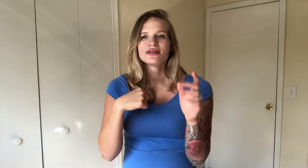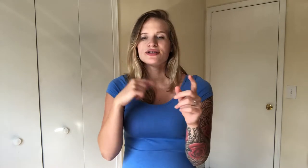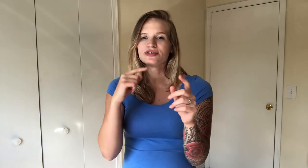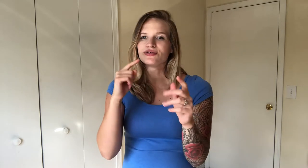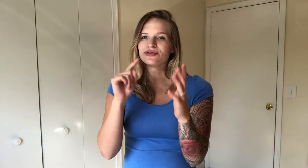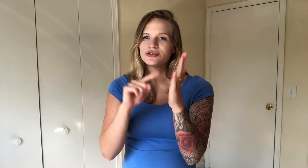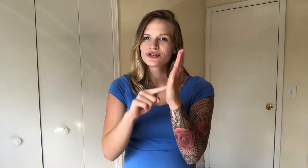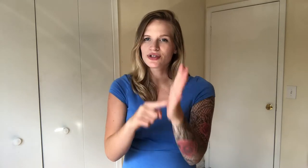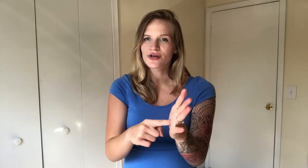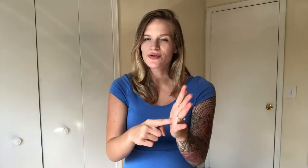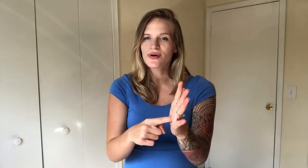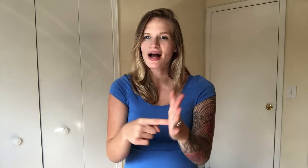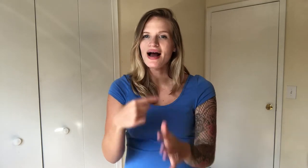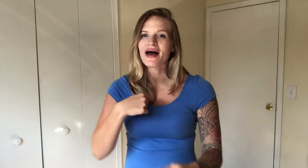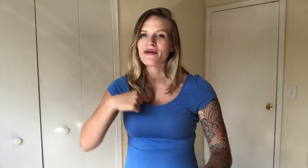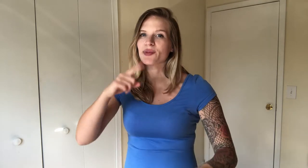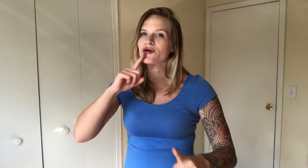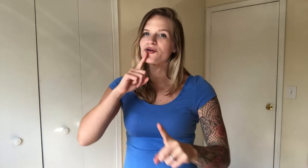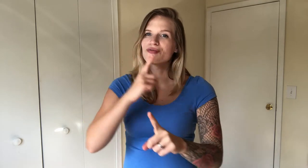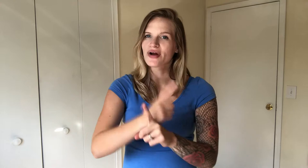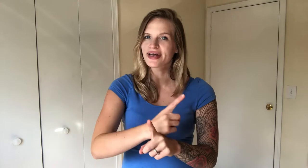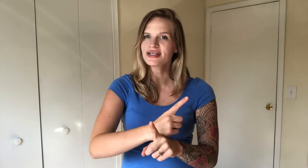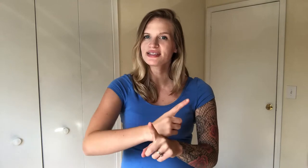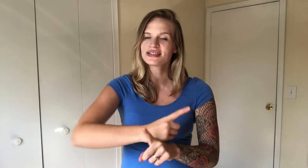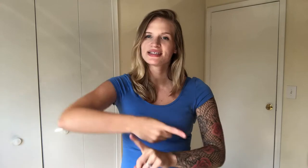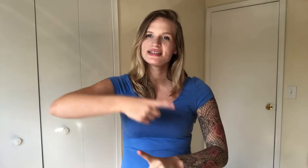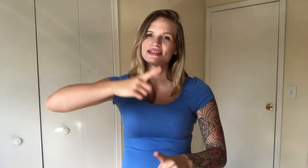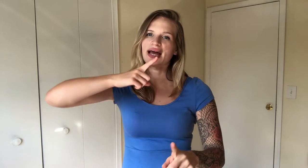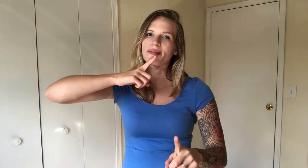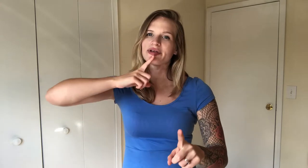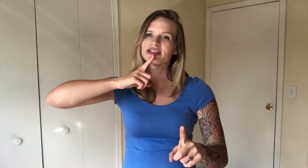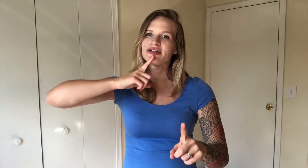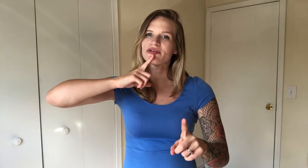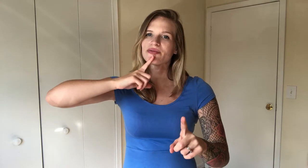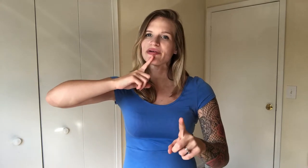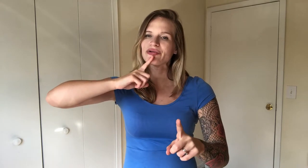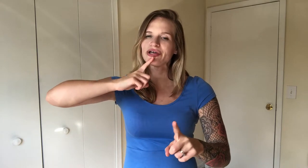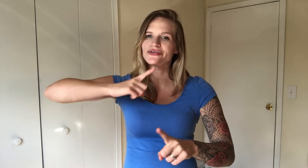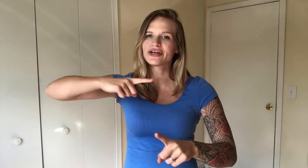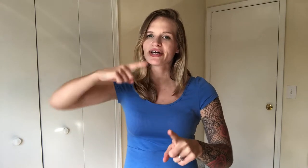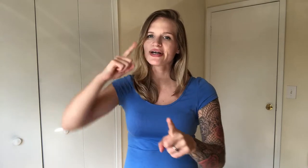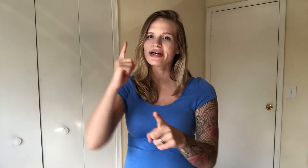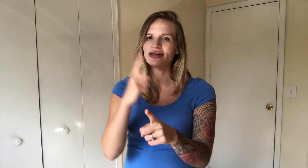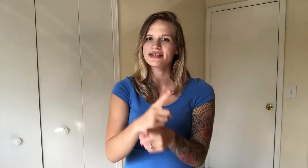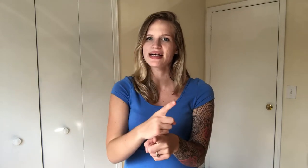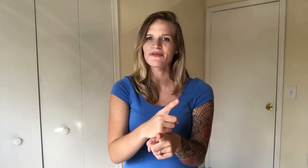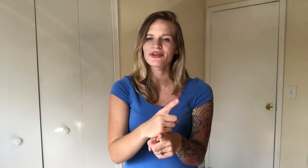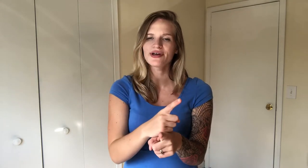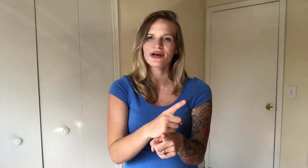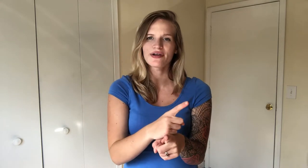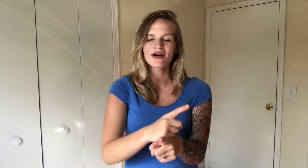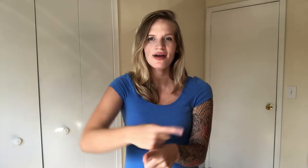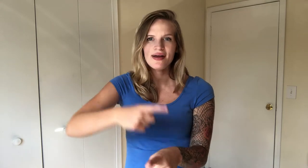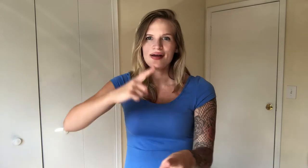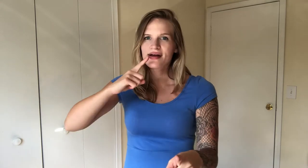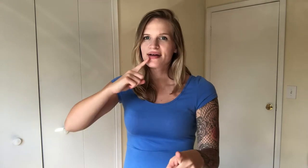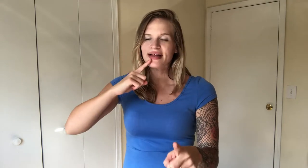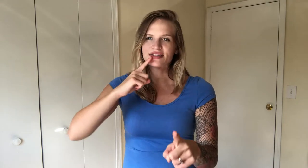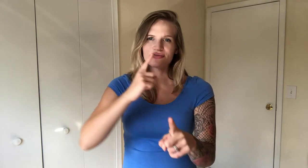To show I'm right. Tap your chin with one pointer finger. And hit down with your other. That's